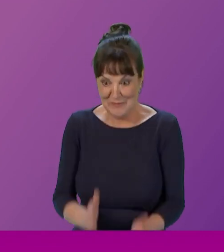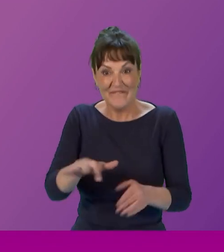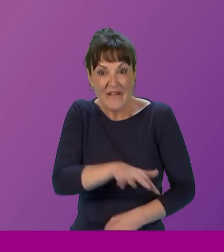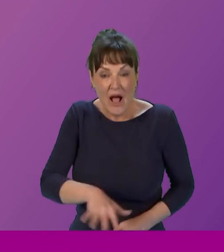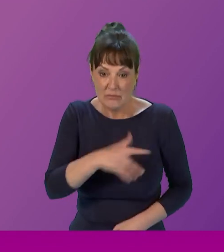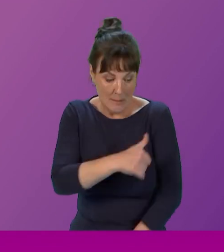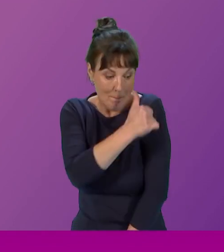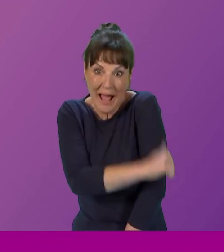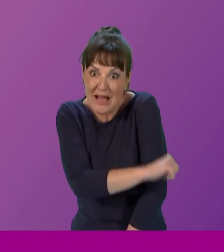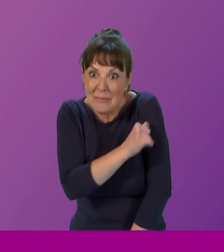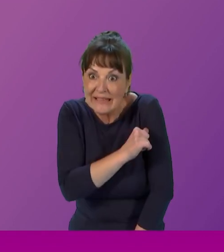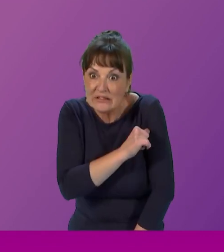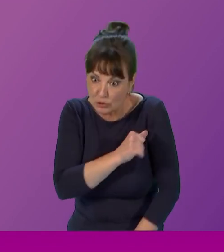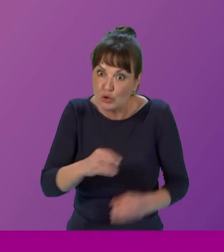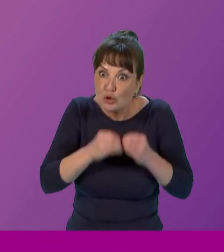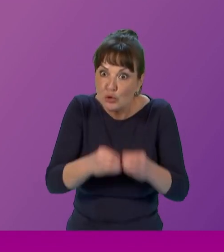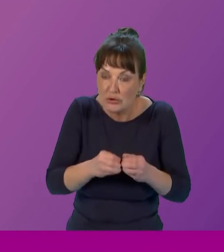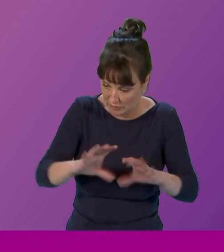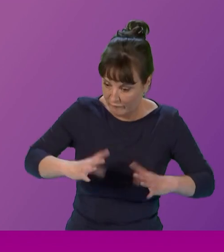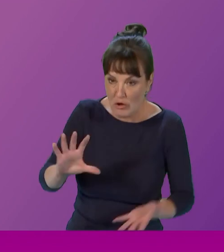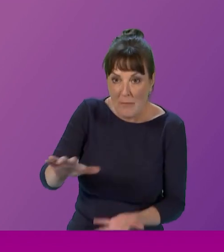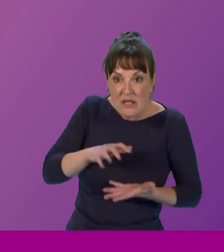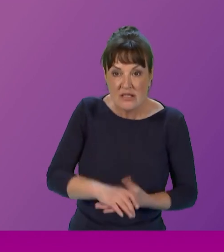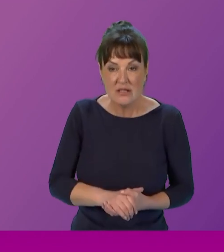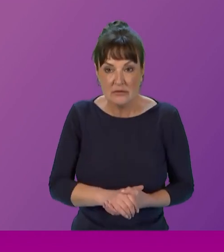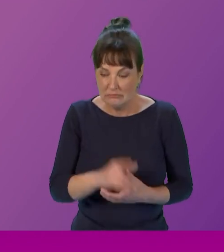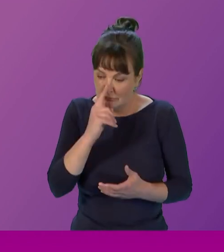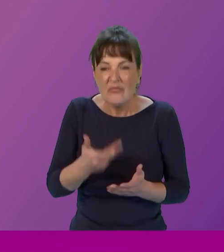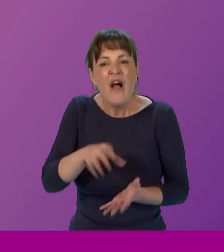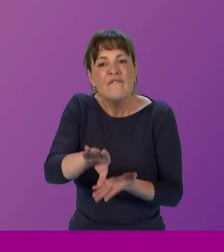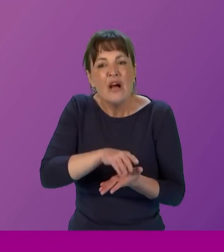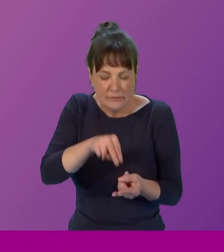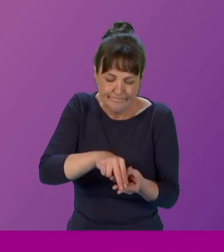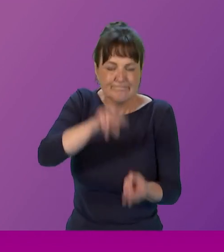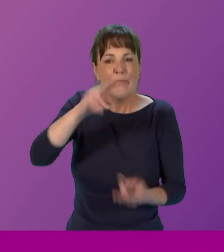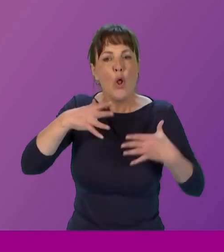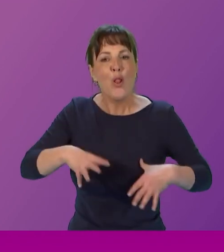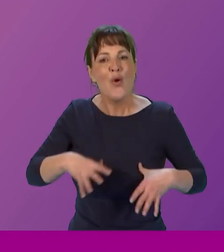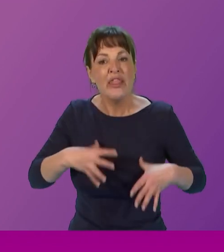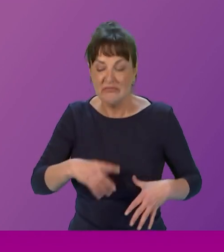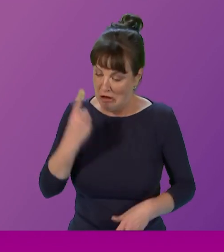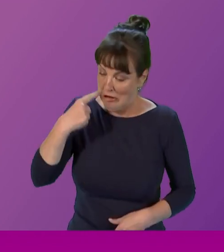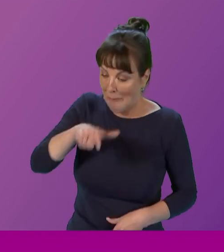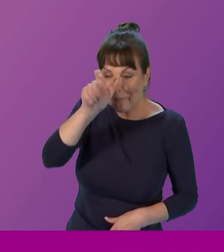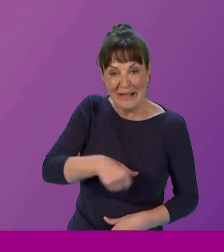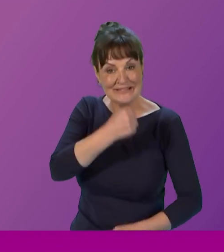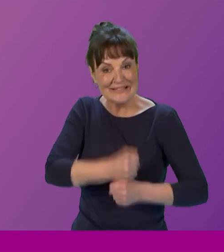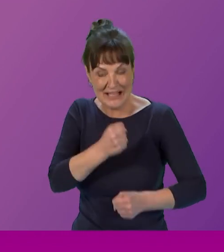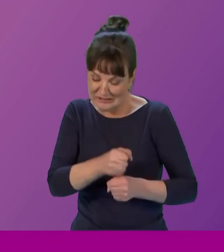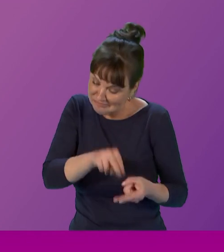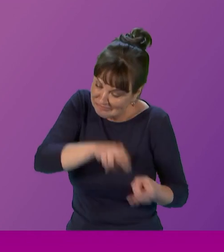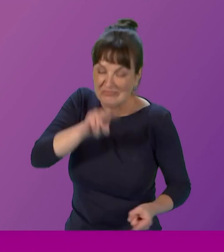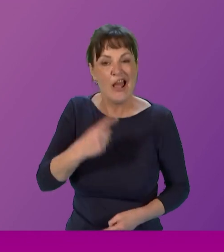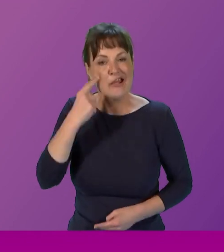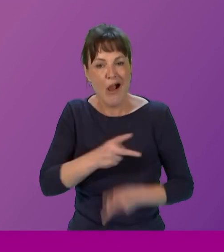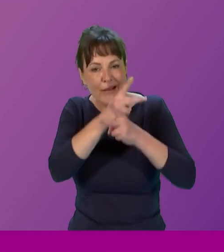paramedic students. Increased the funding of the school clothing grant, the Young Persons Guarantee, the